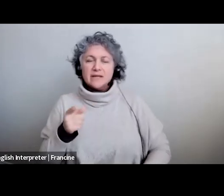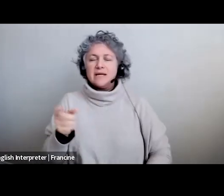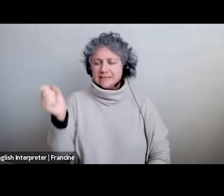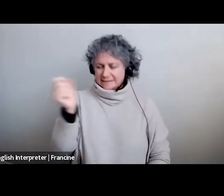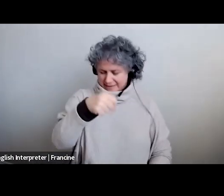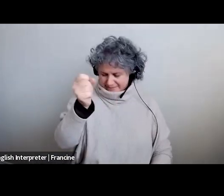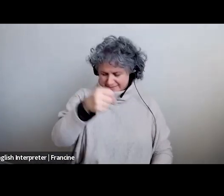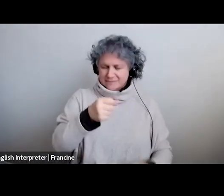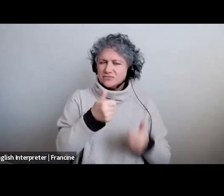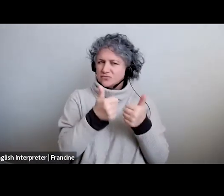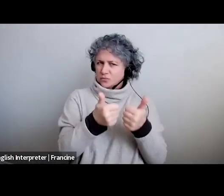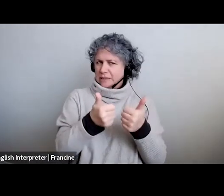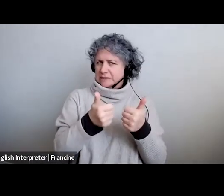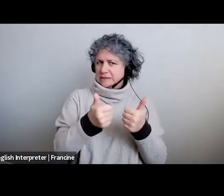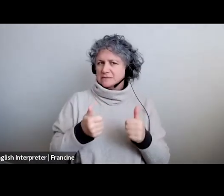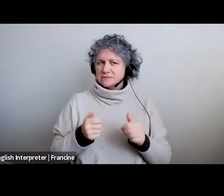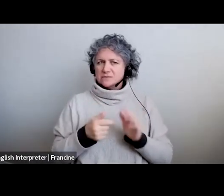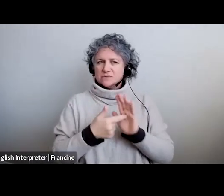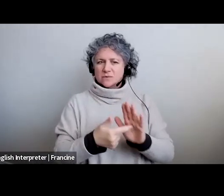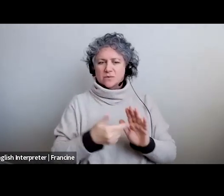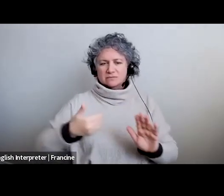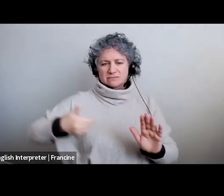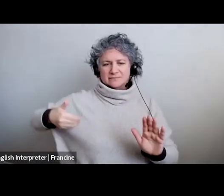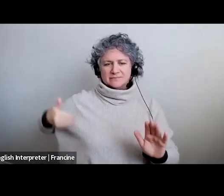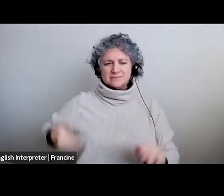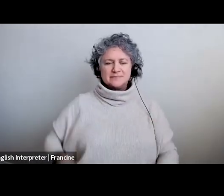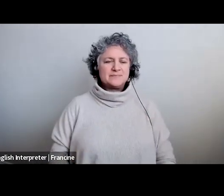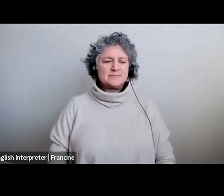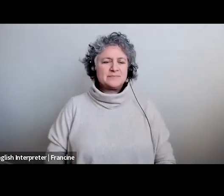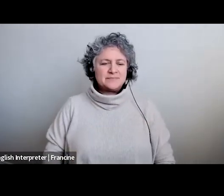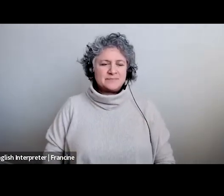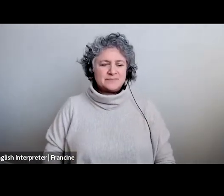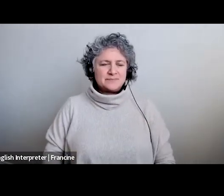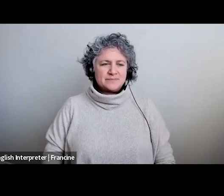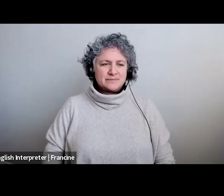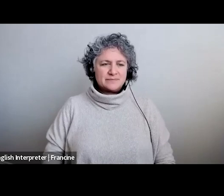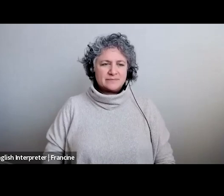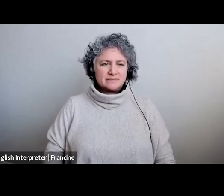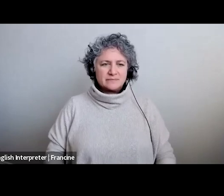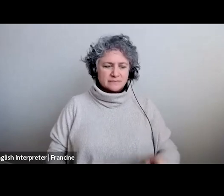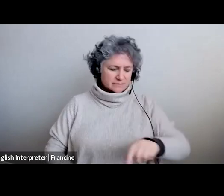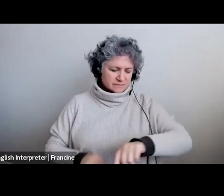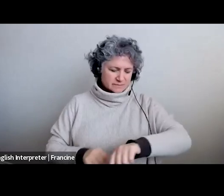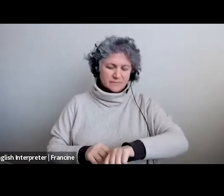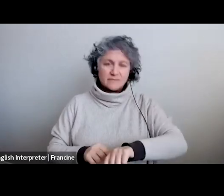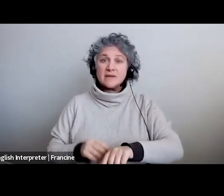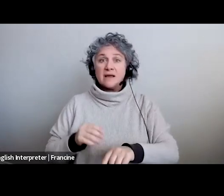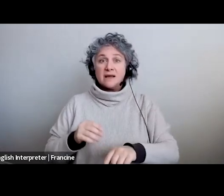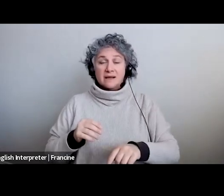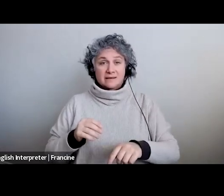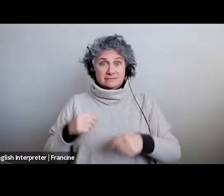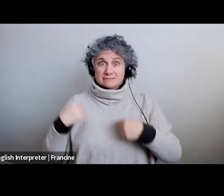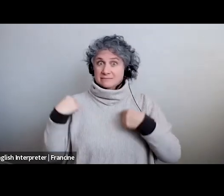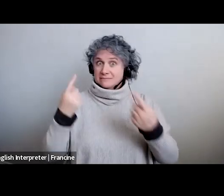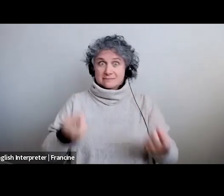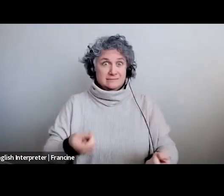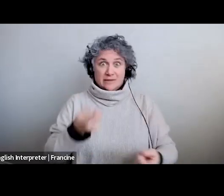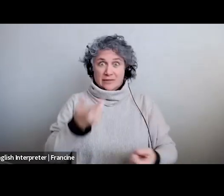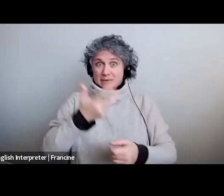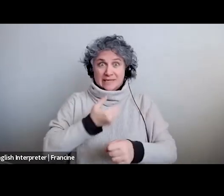to do uh you know almost three years in i am still